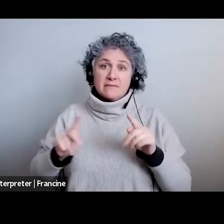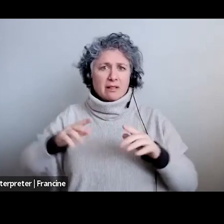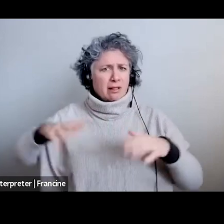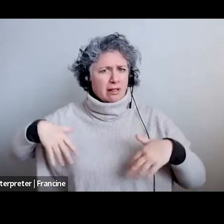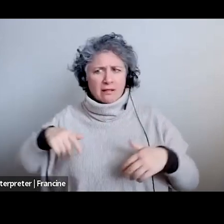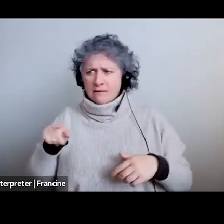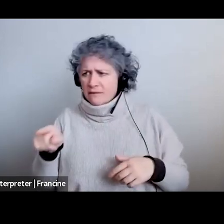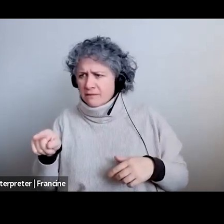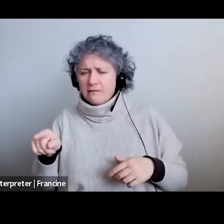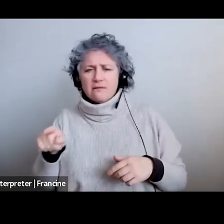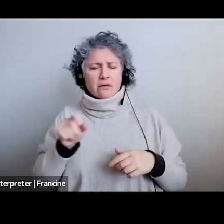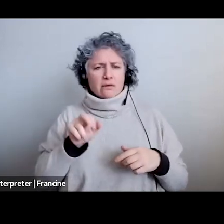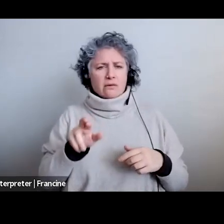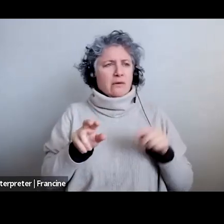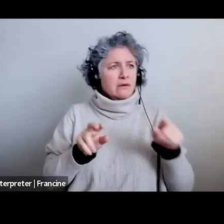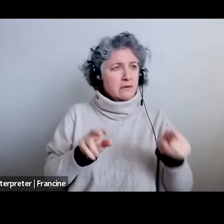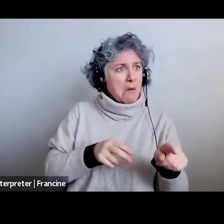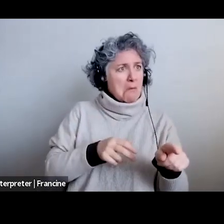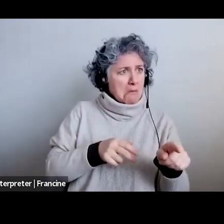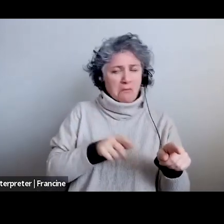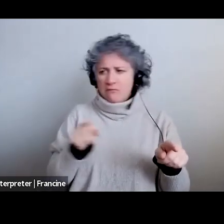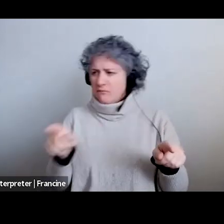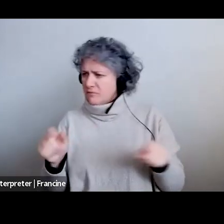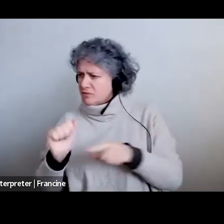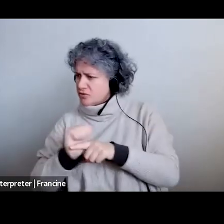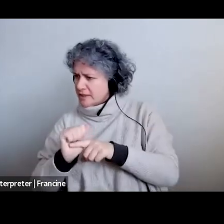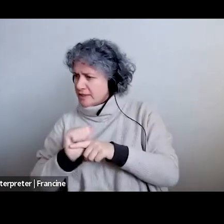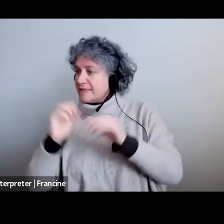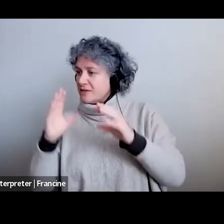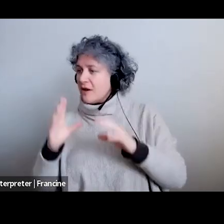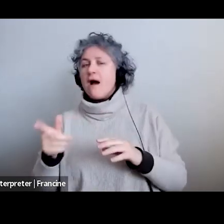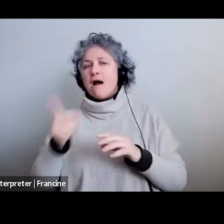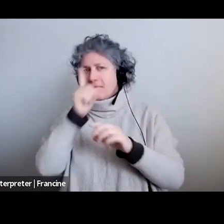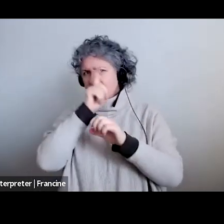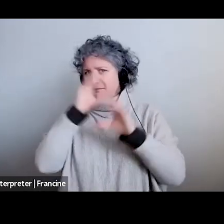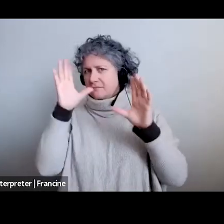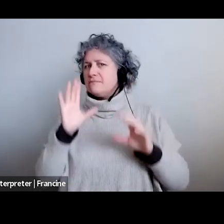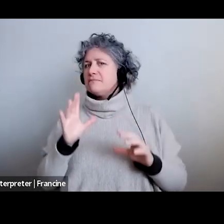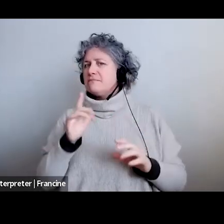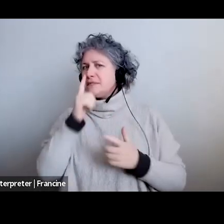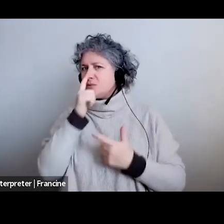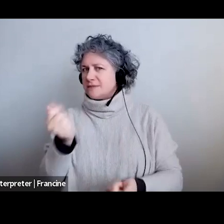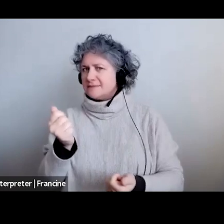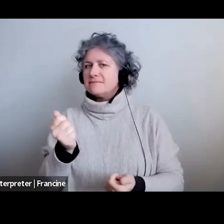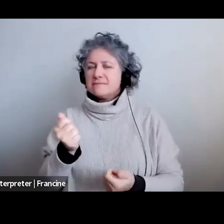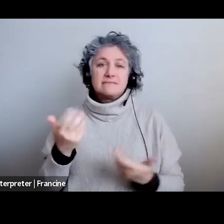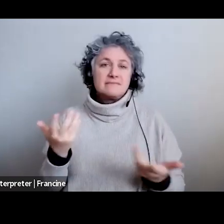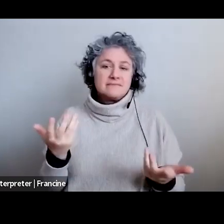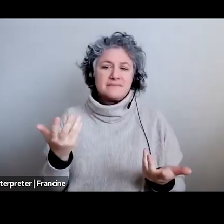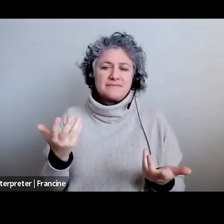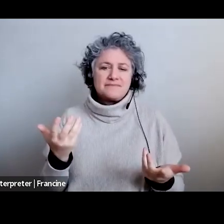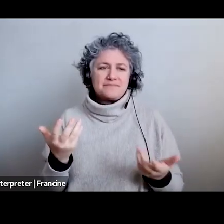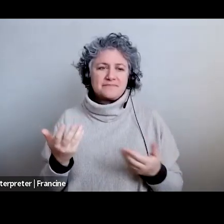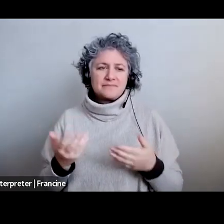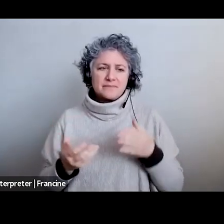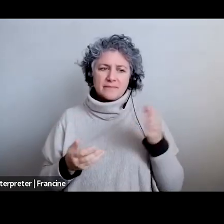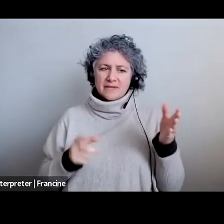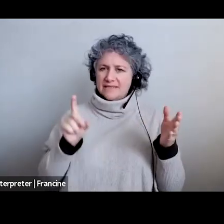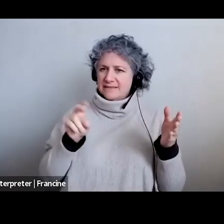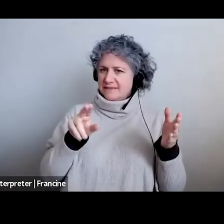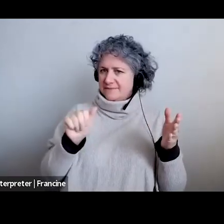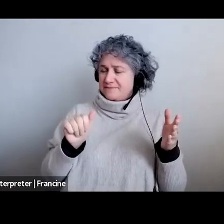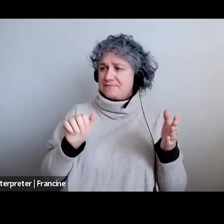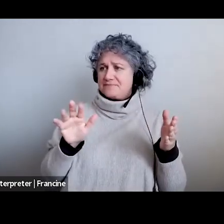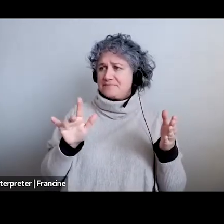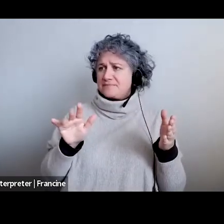see oh where do they train or who are their teachers oh okay that's interesting so for somebody submitting